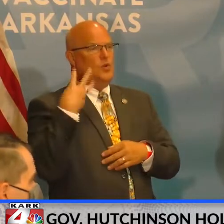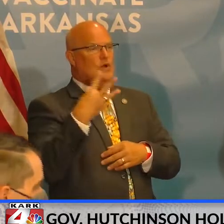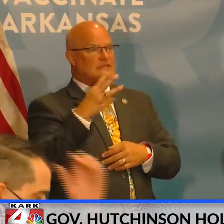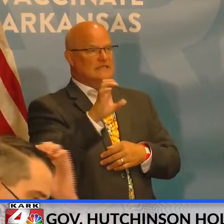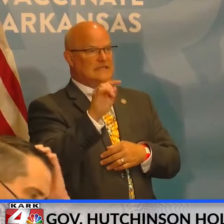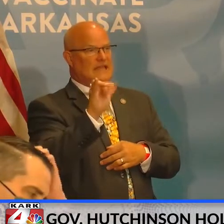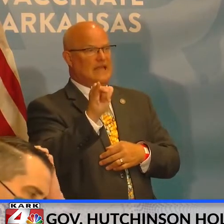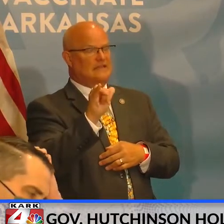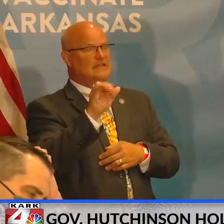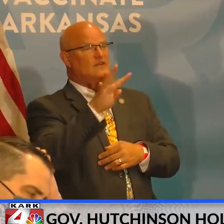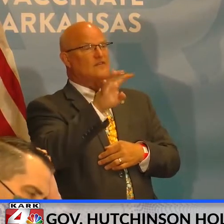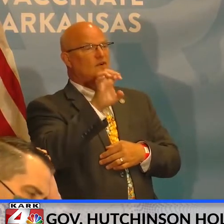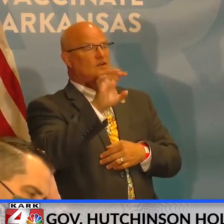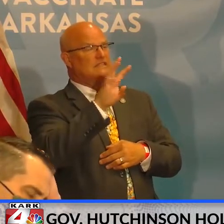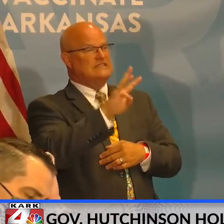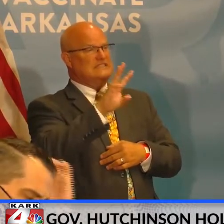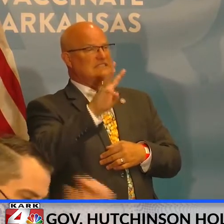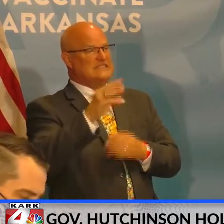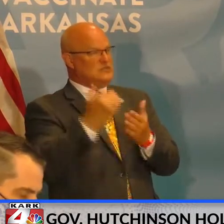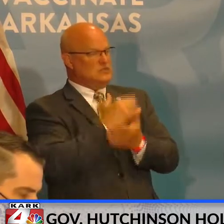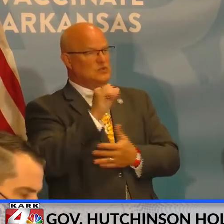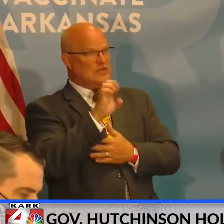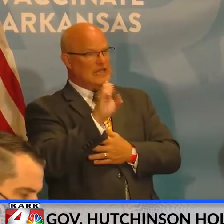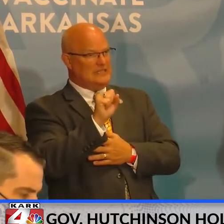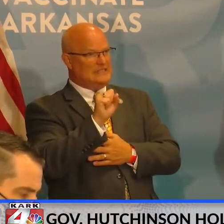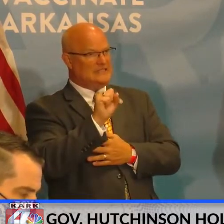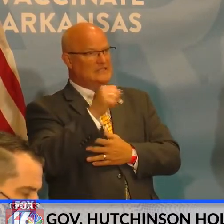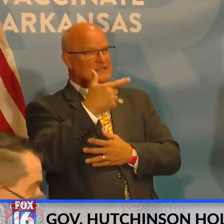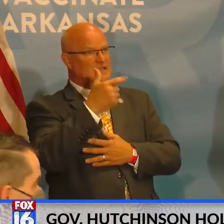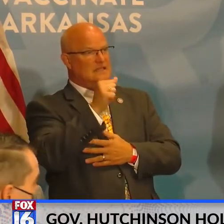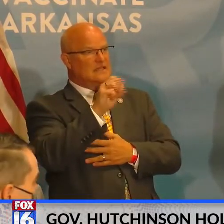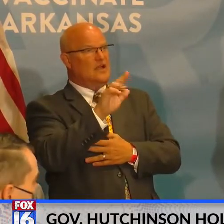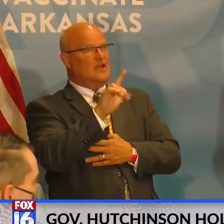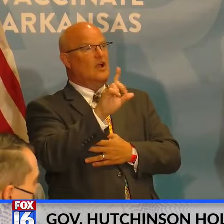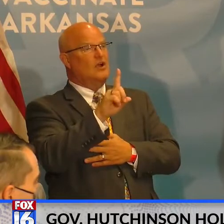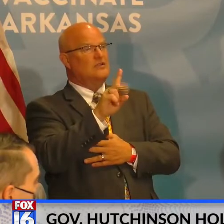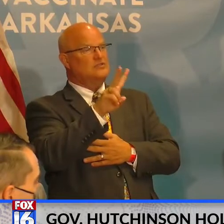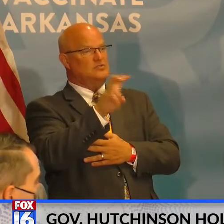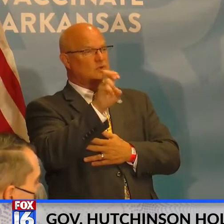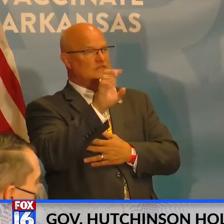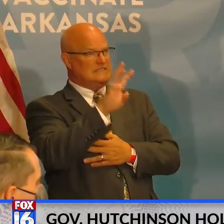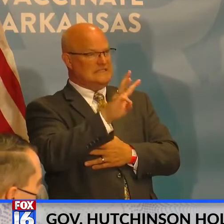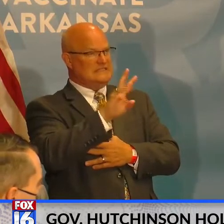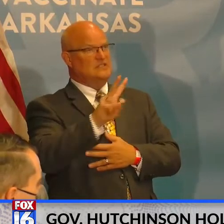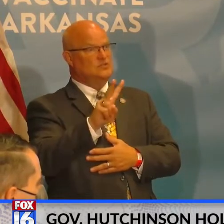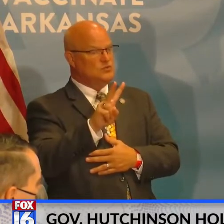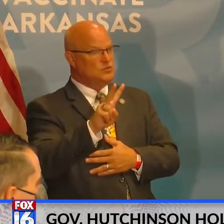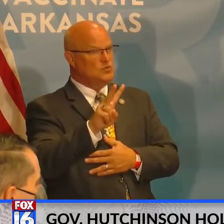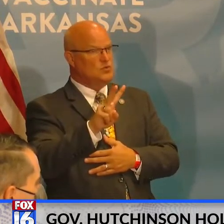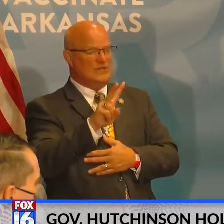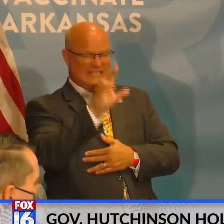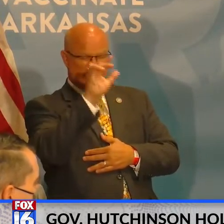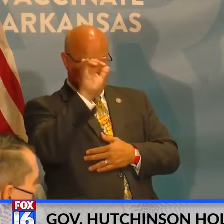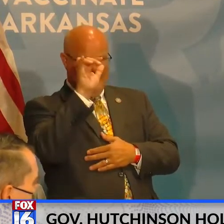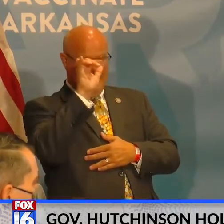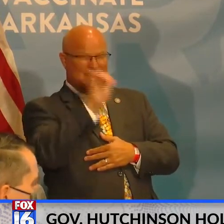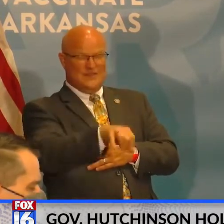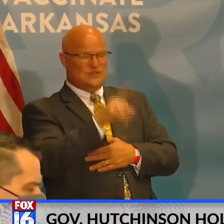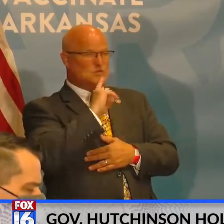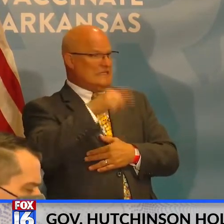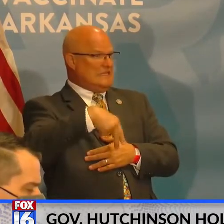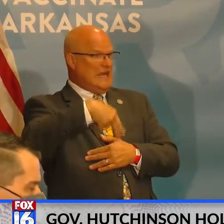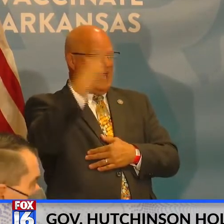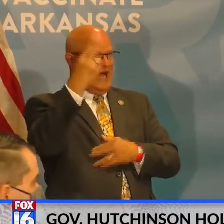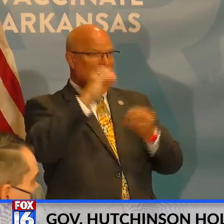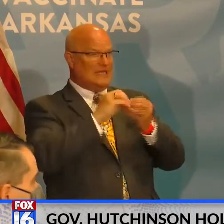466 new cases, Garland County with 262. Those are really high